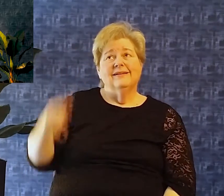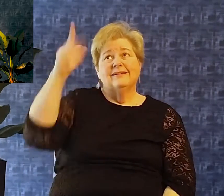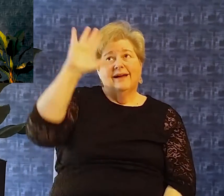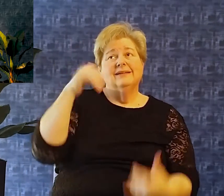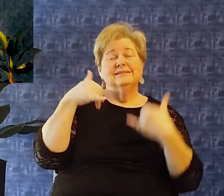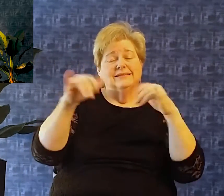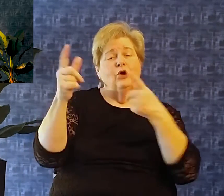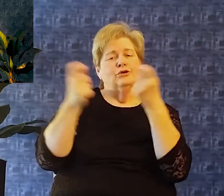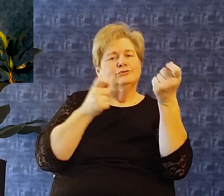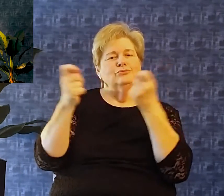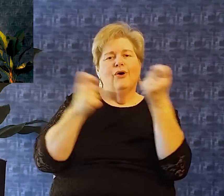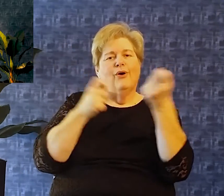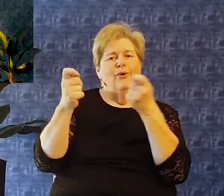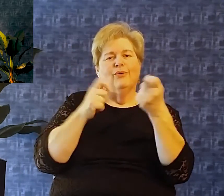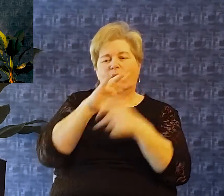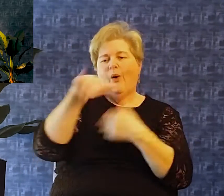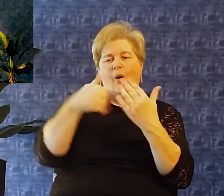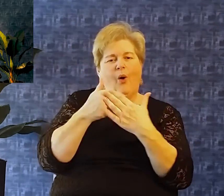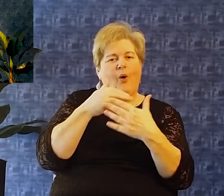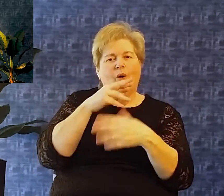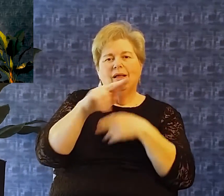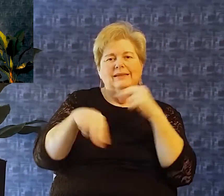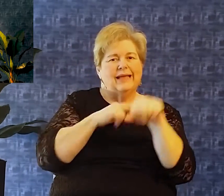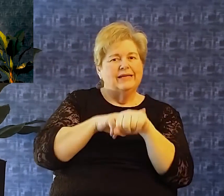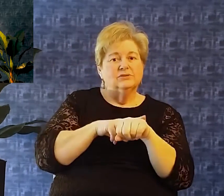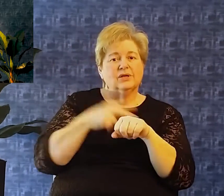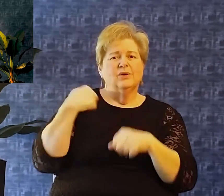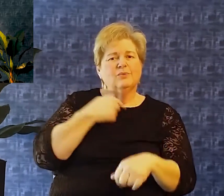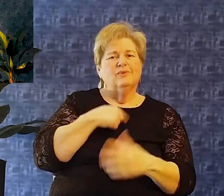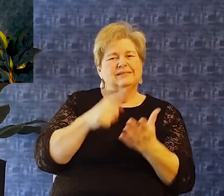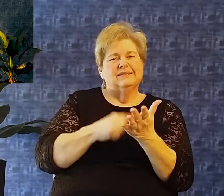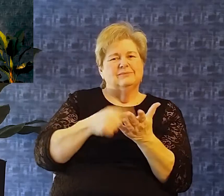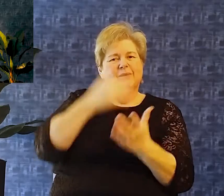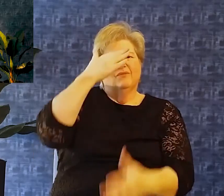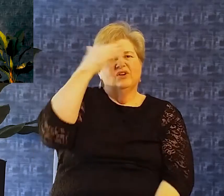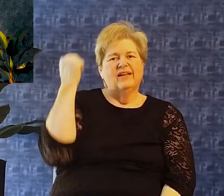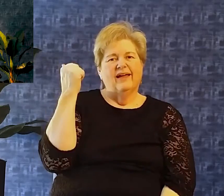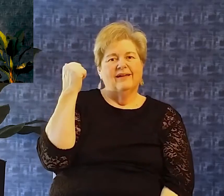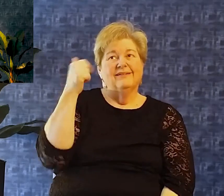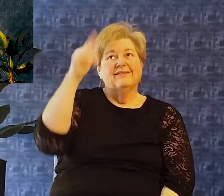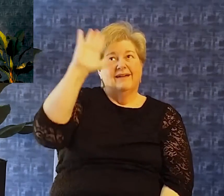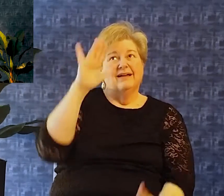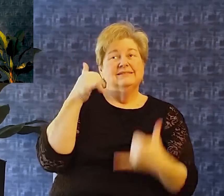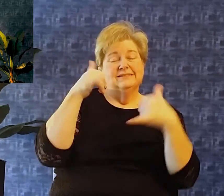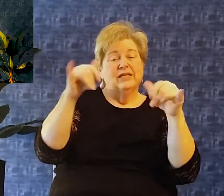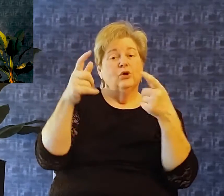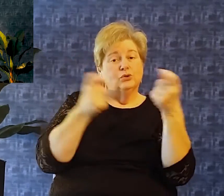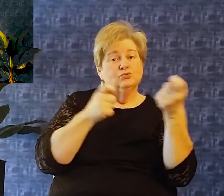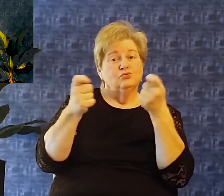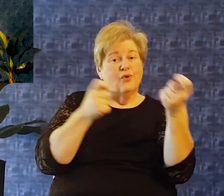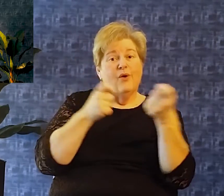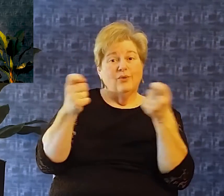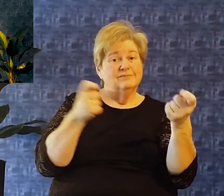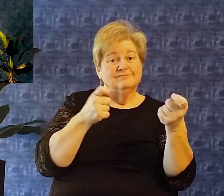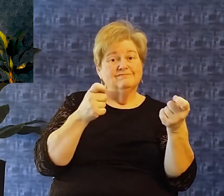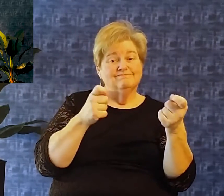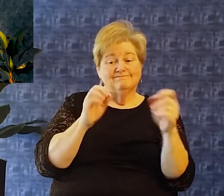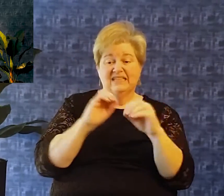this world That he is still the ruler of all nations And we at times forget that god is still ruling and reigning